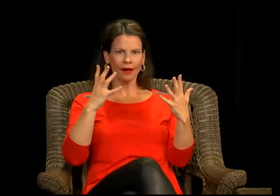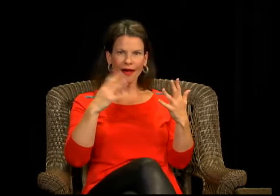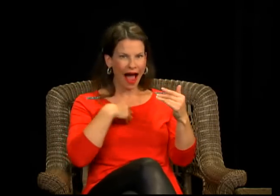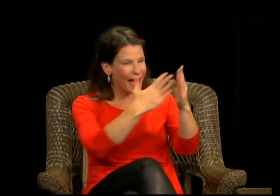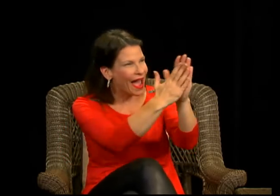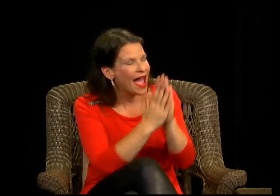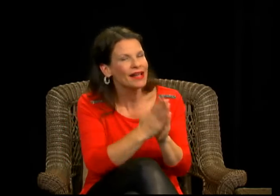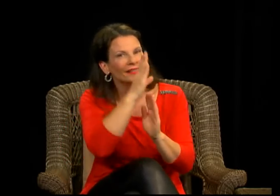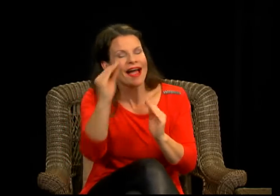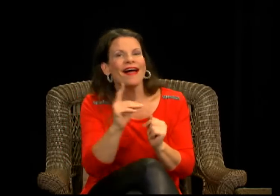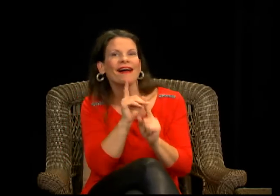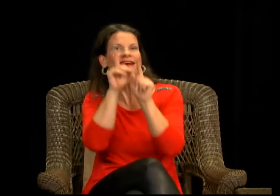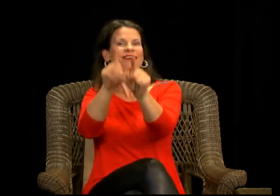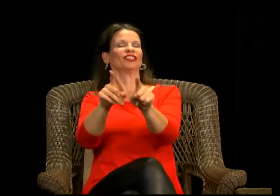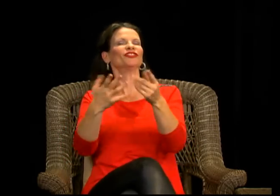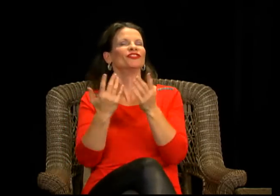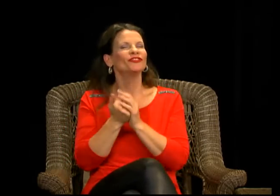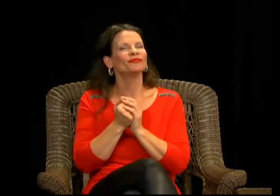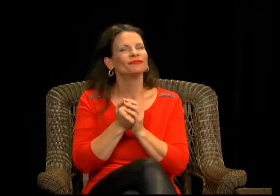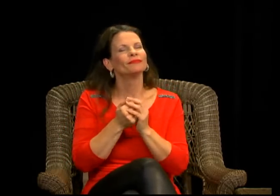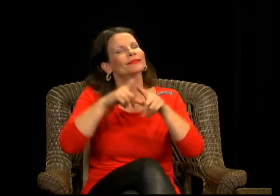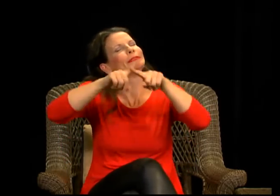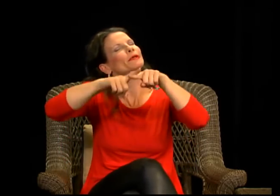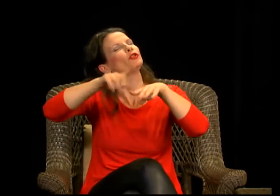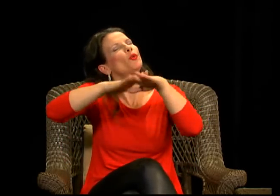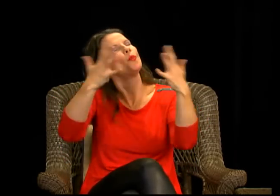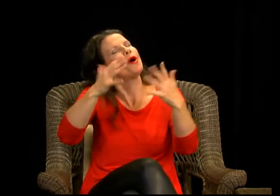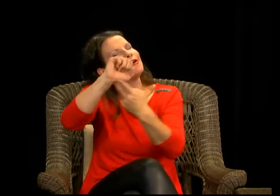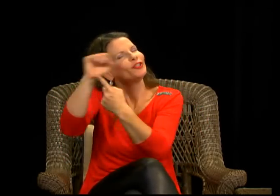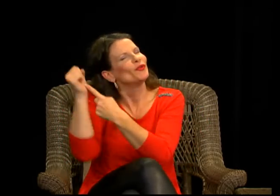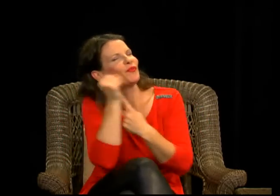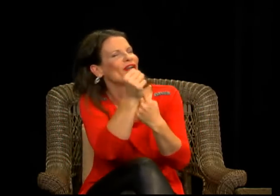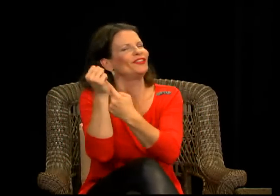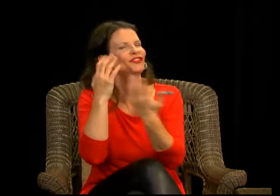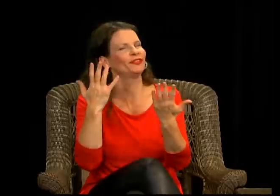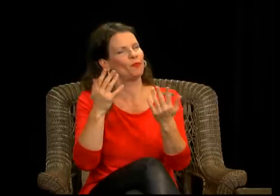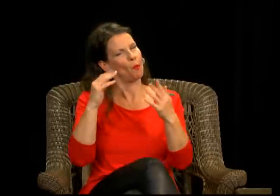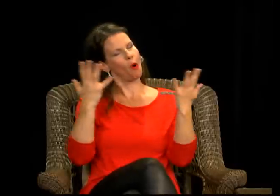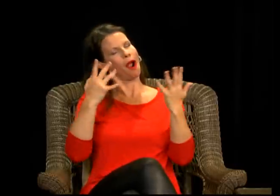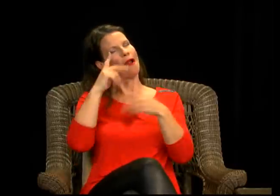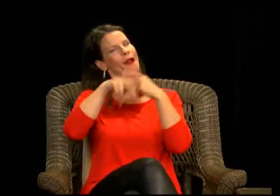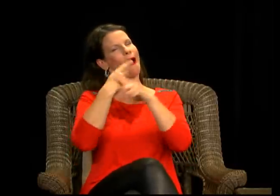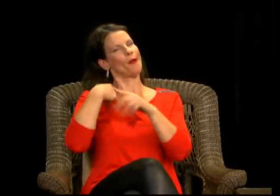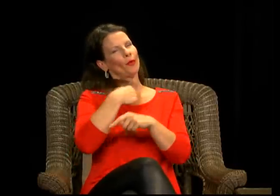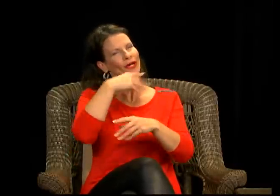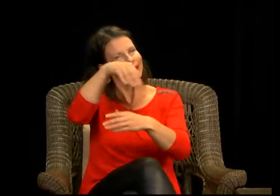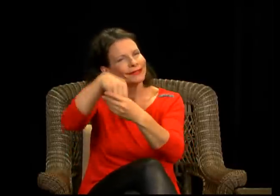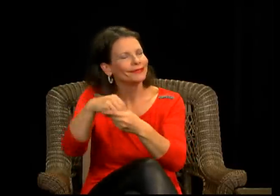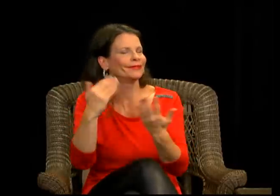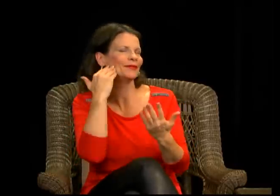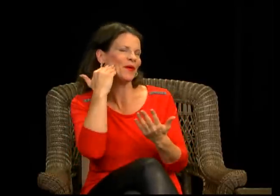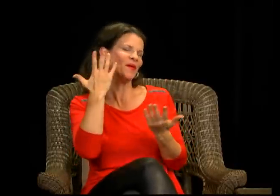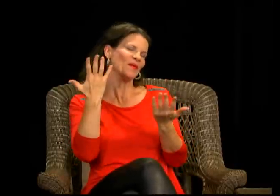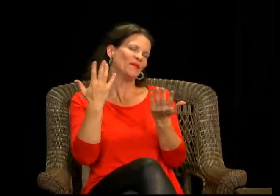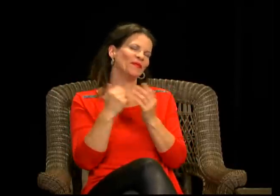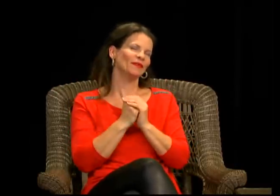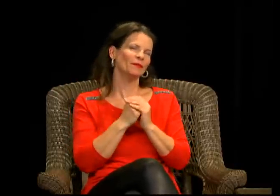you wouldn't even expect them to happen. But when you put it out there, when you keep your mind open, I believe that kind of thing can really happen.